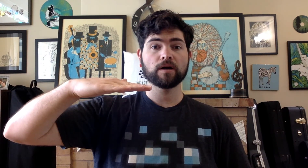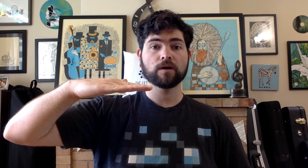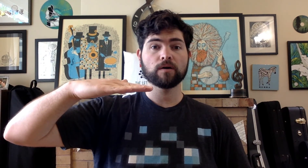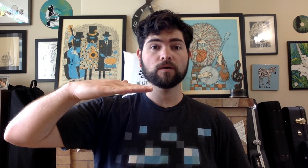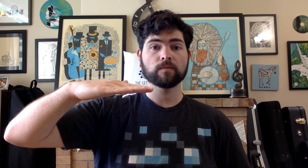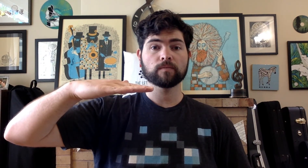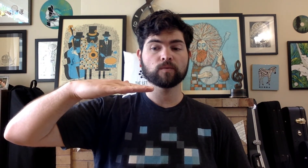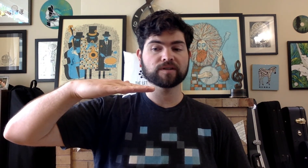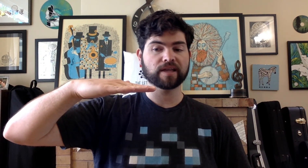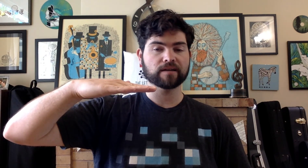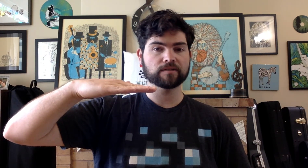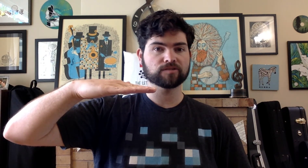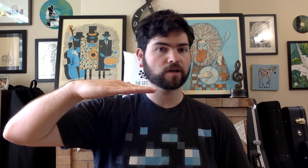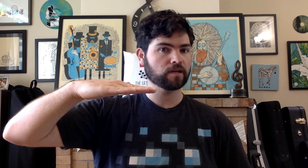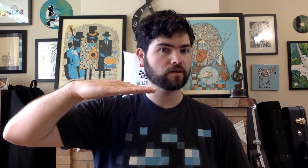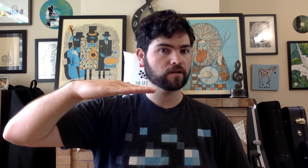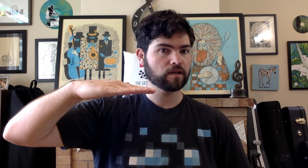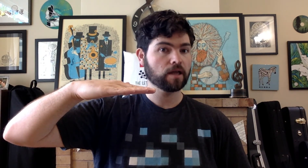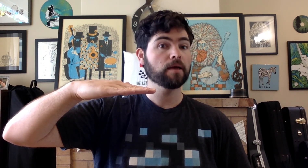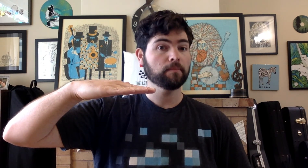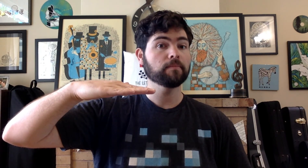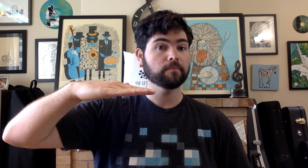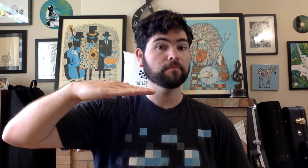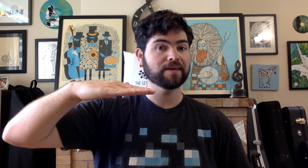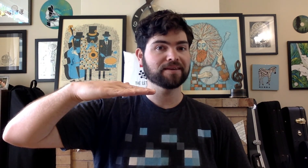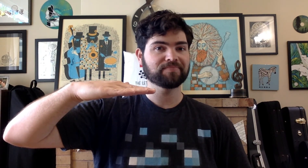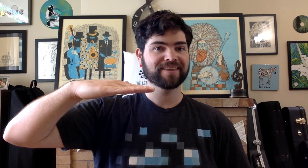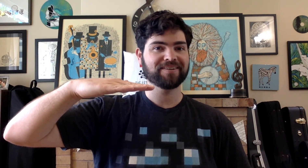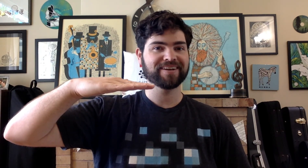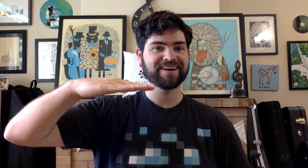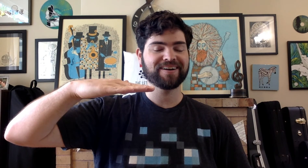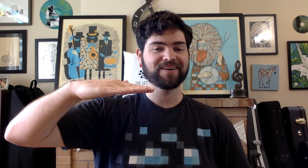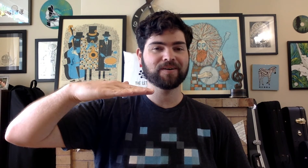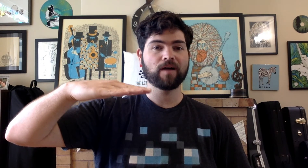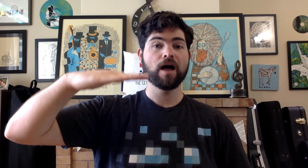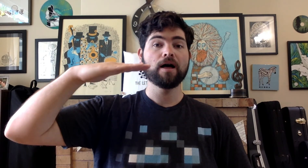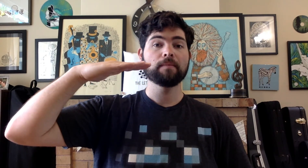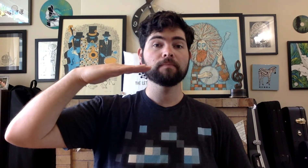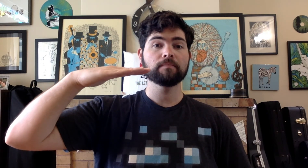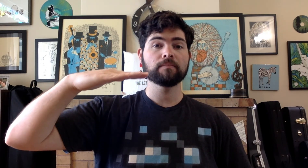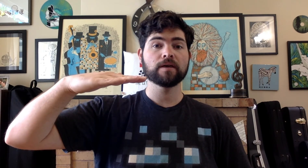what is that you're starting on mi here we go mi